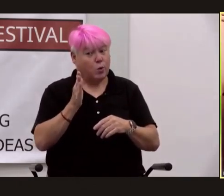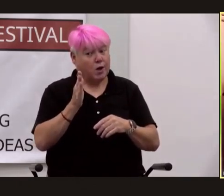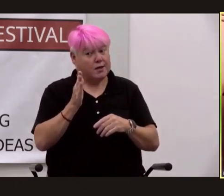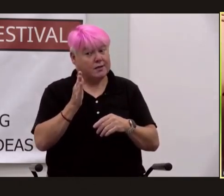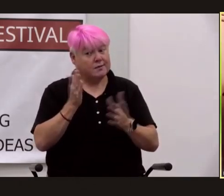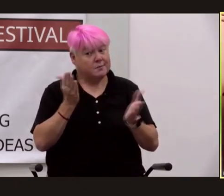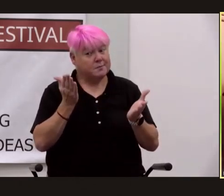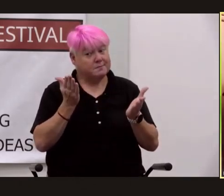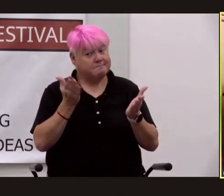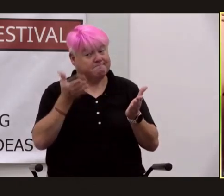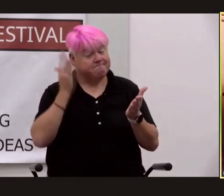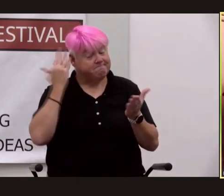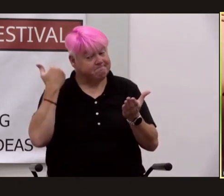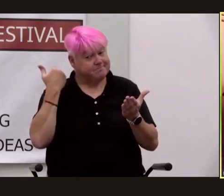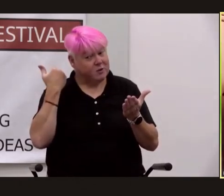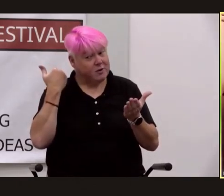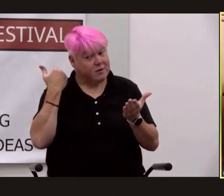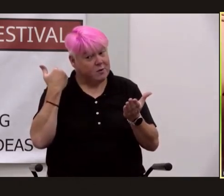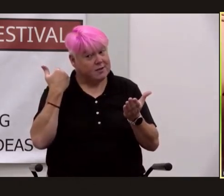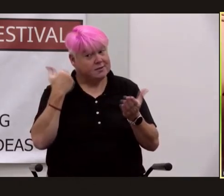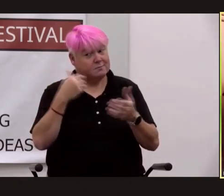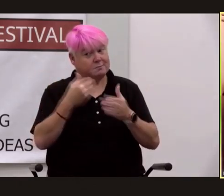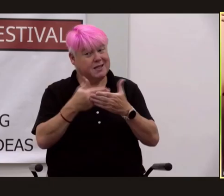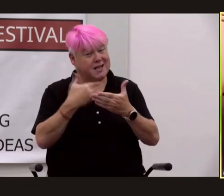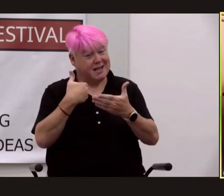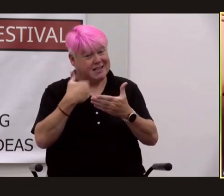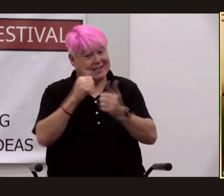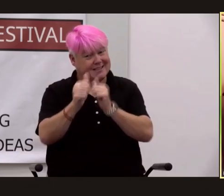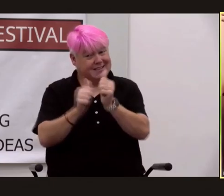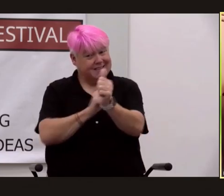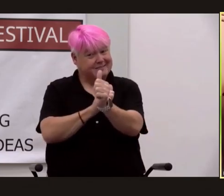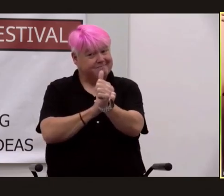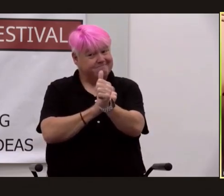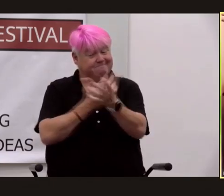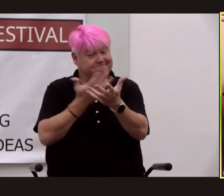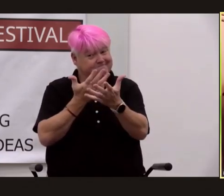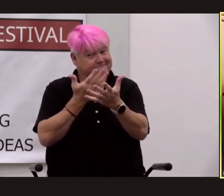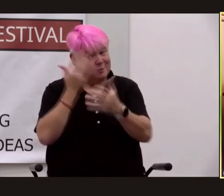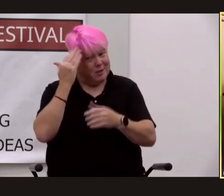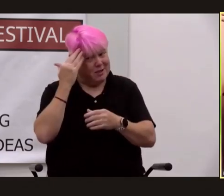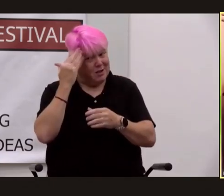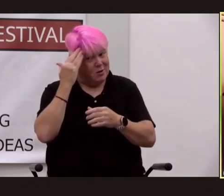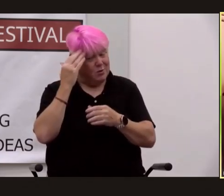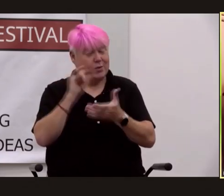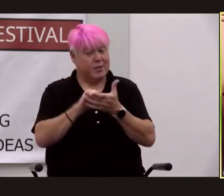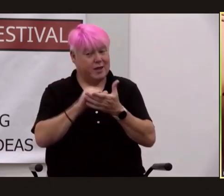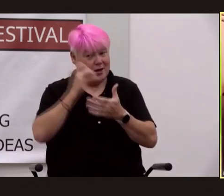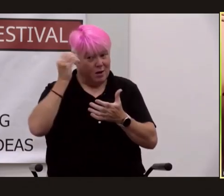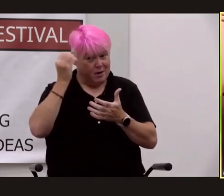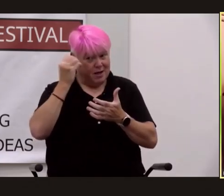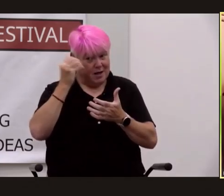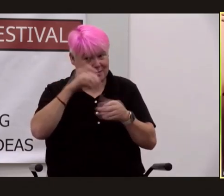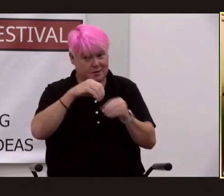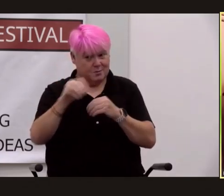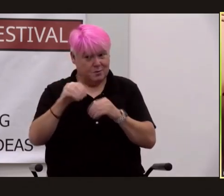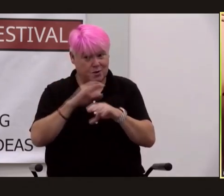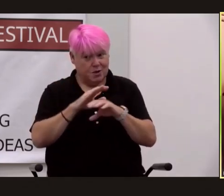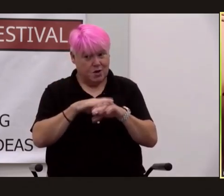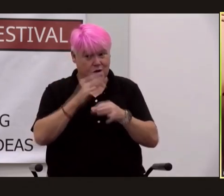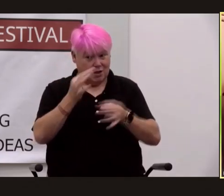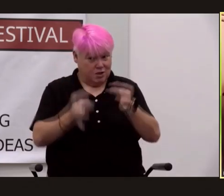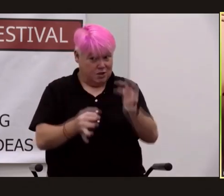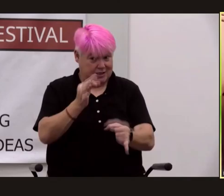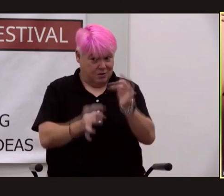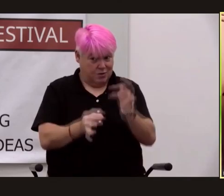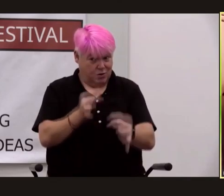bigger going on behind the scenes we don't know what it was in real life but we know when oppenheimer was put on trial and he was during the